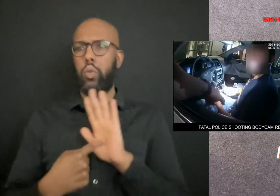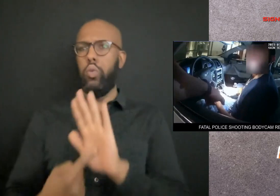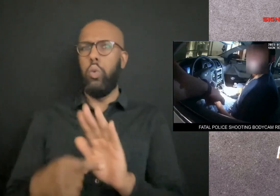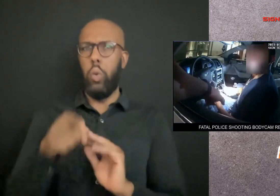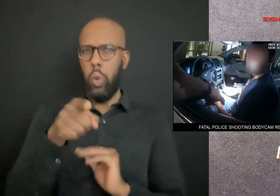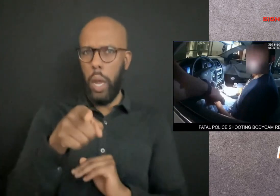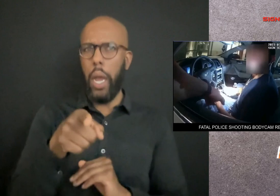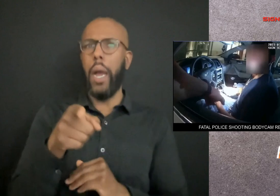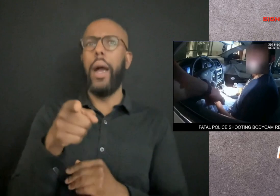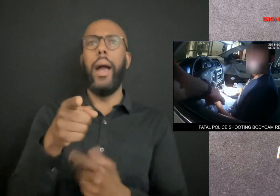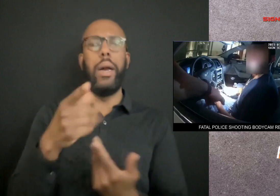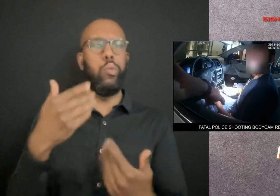Diaz.